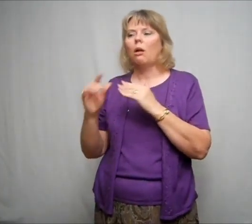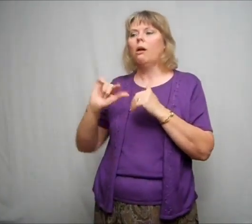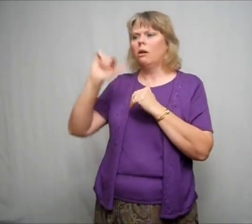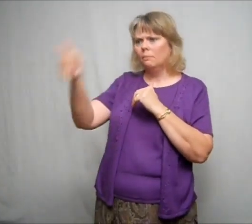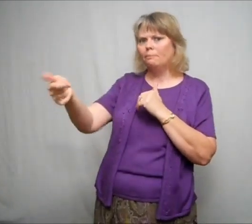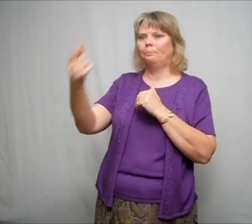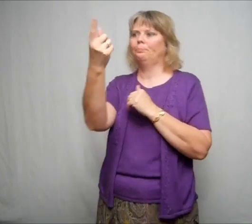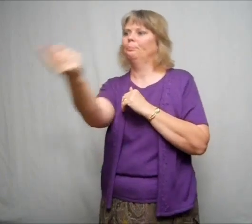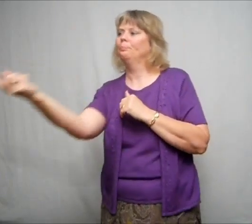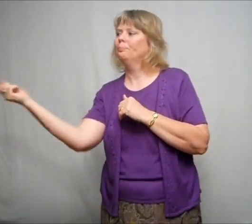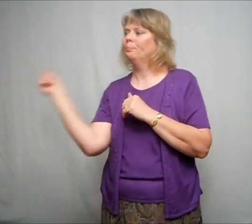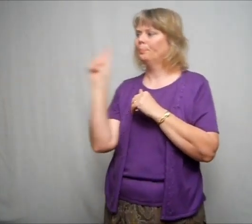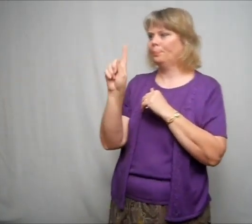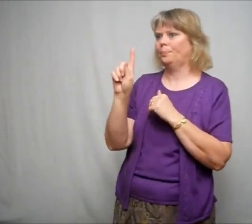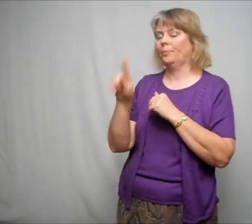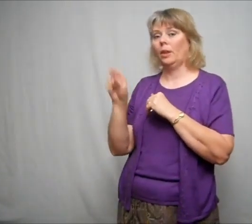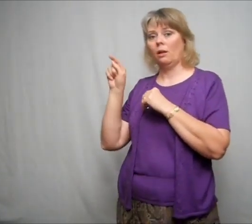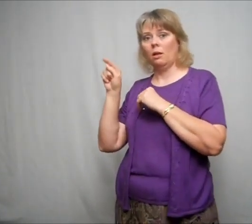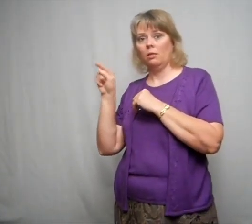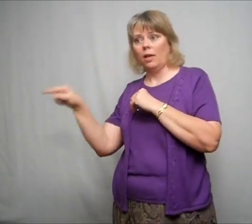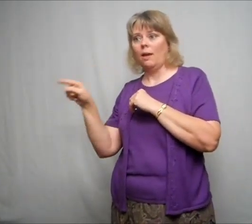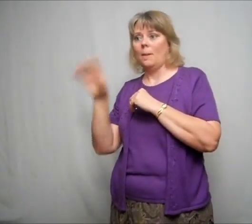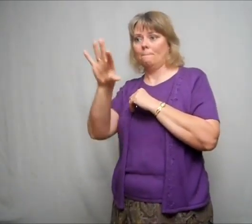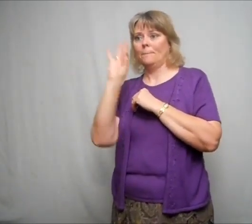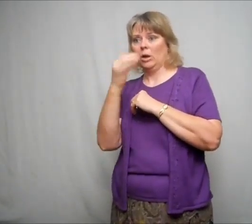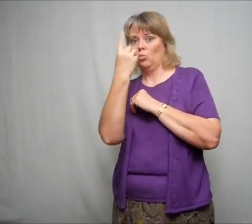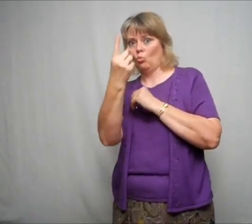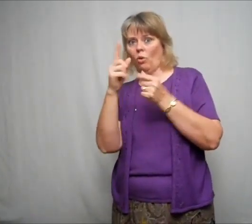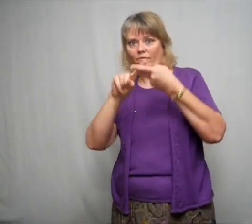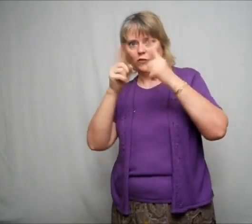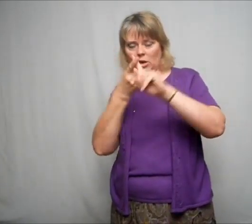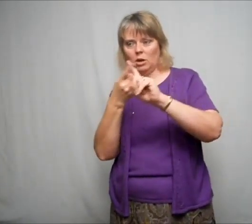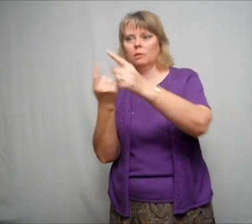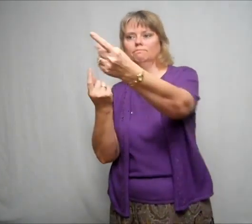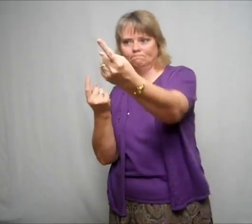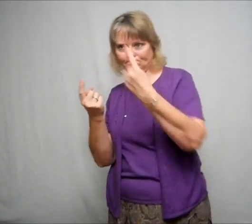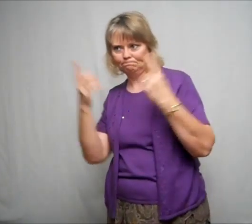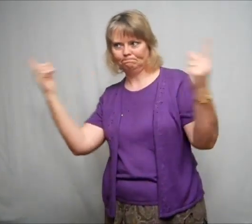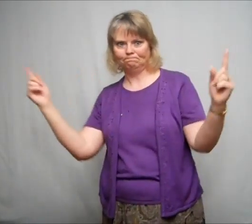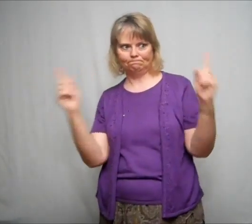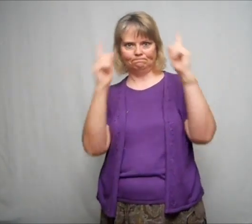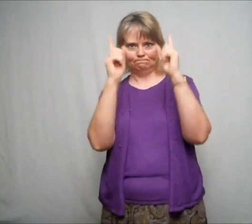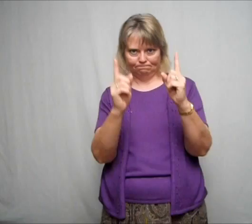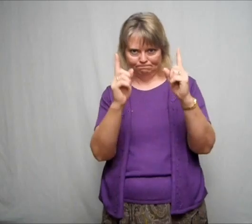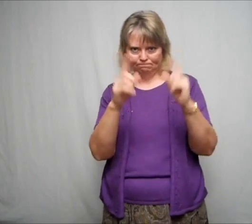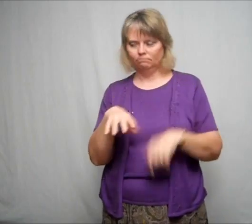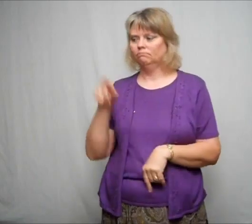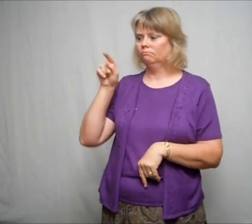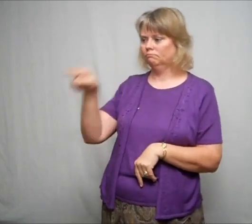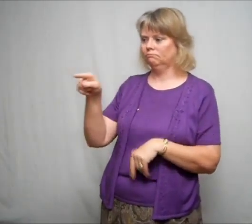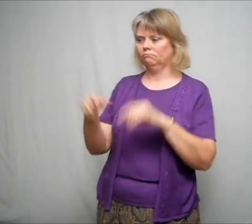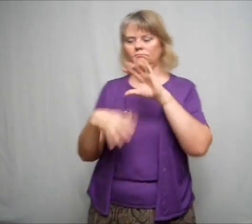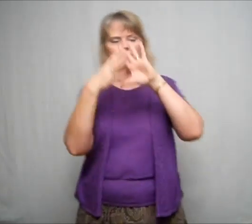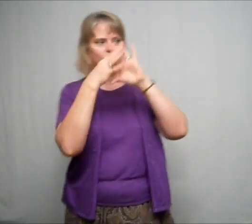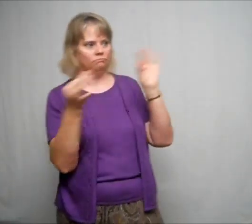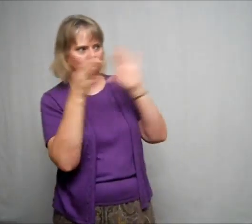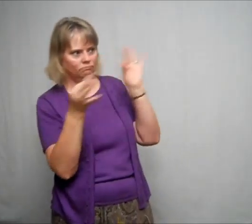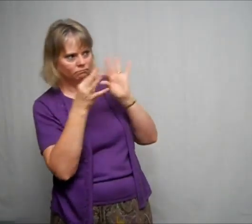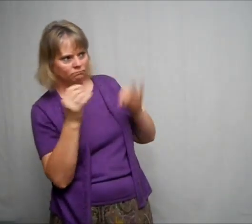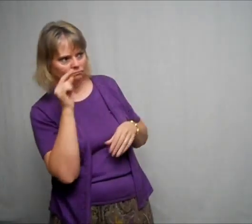colors, and had them make a necklace. And then each person would come up and choose a person from the class to tell the story to